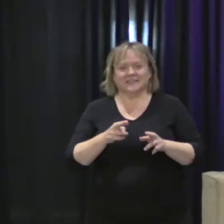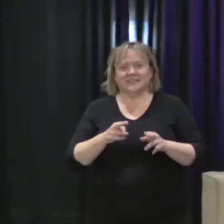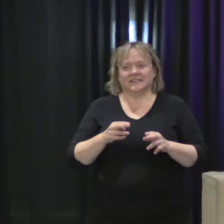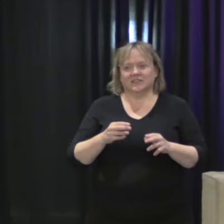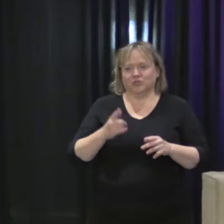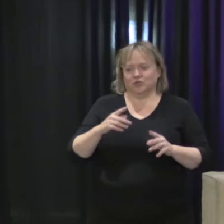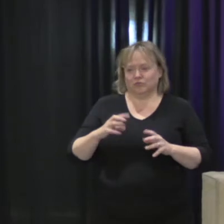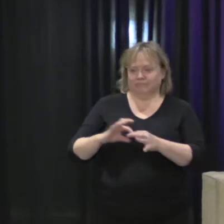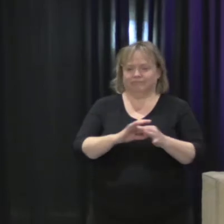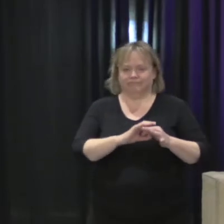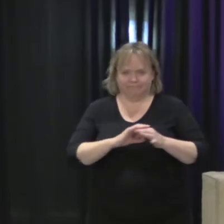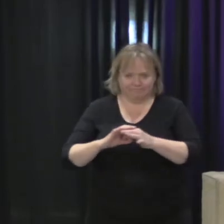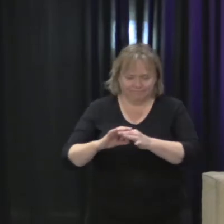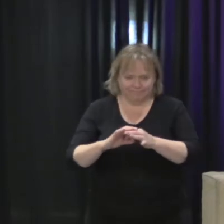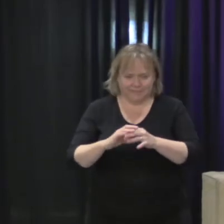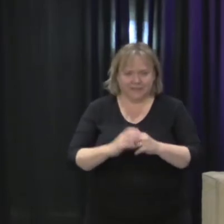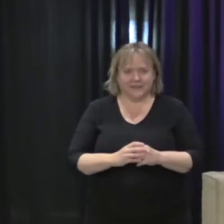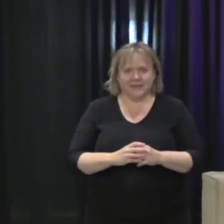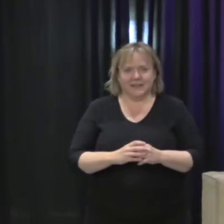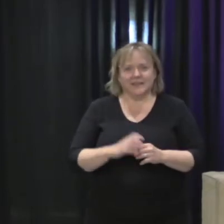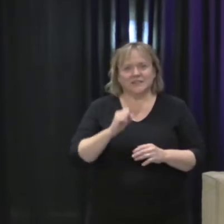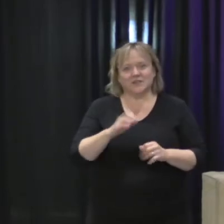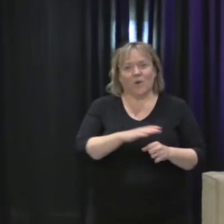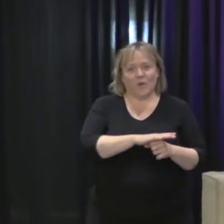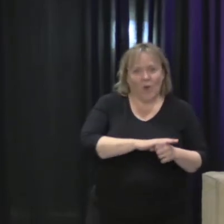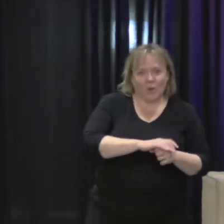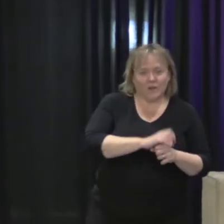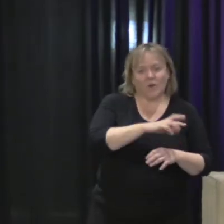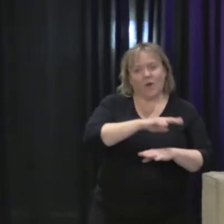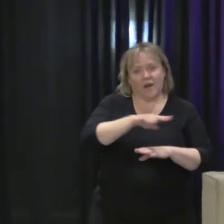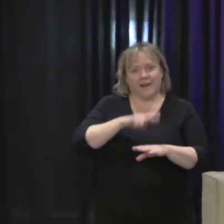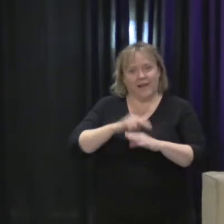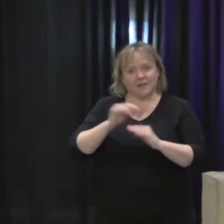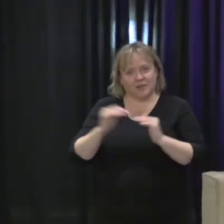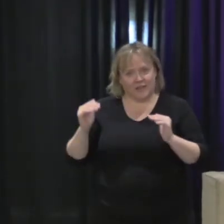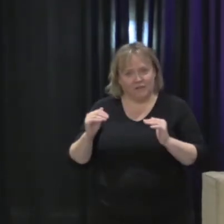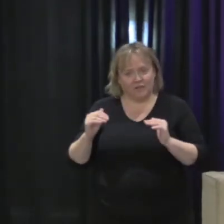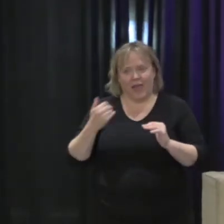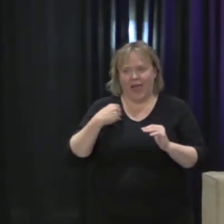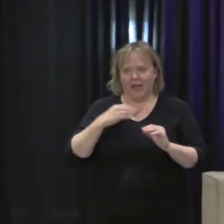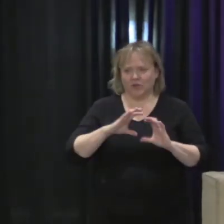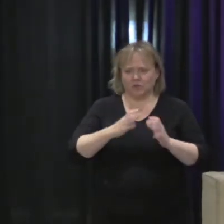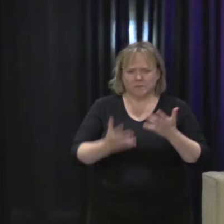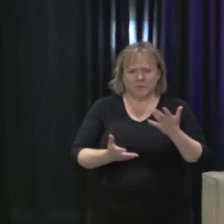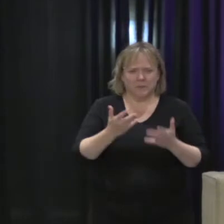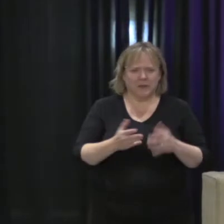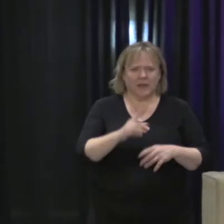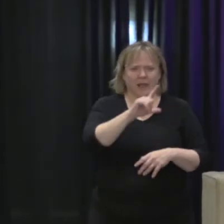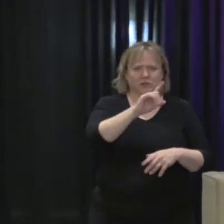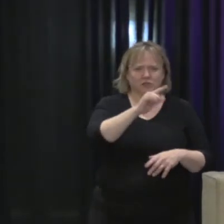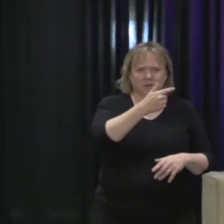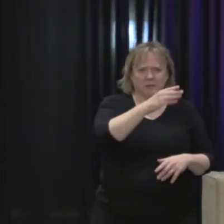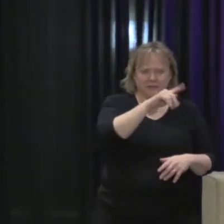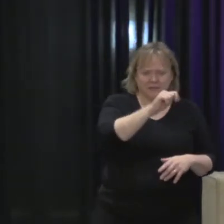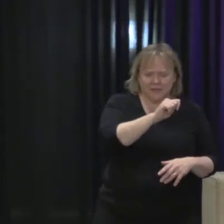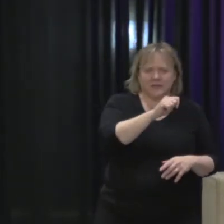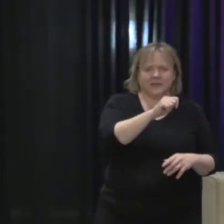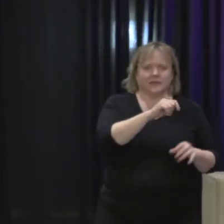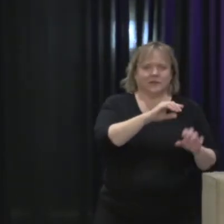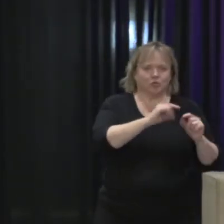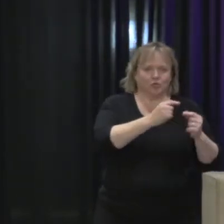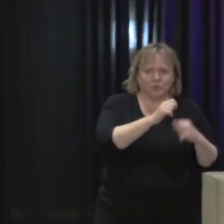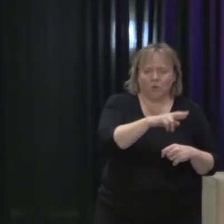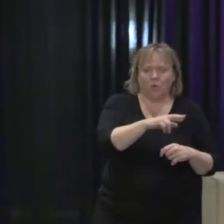local level and at the national level, getting the groups, LGBT equality groups, Sanctuary City advocates,